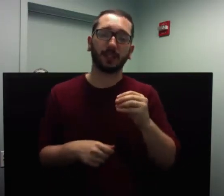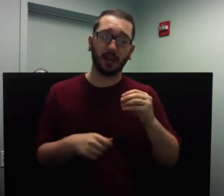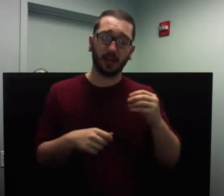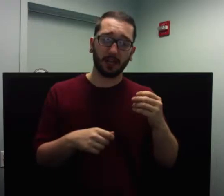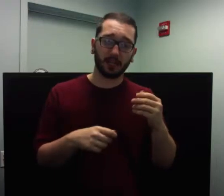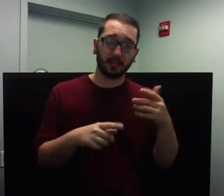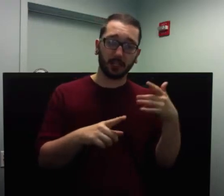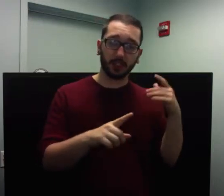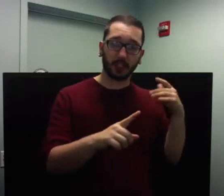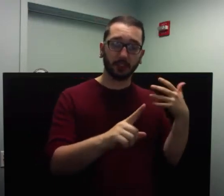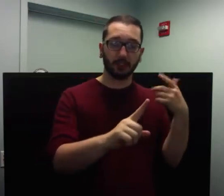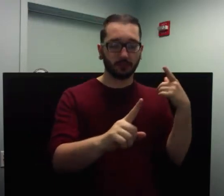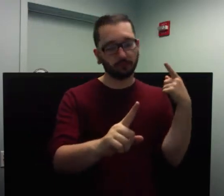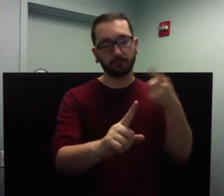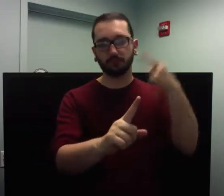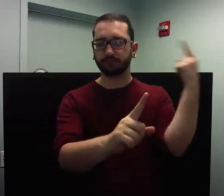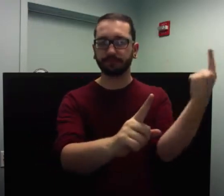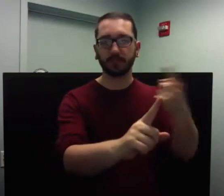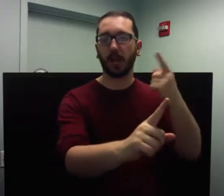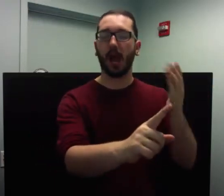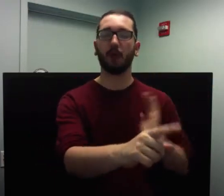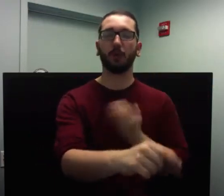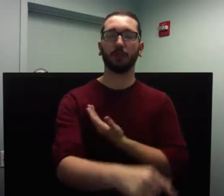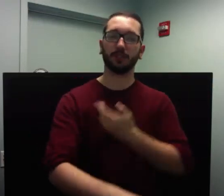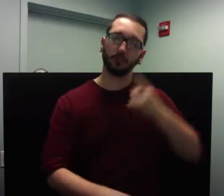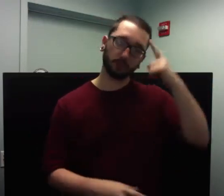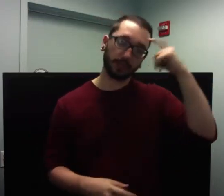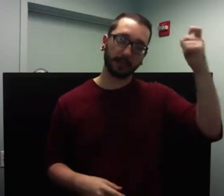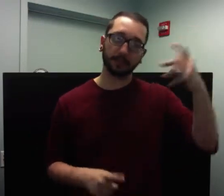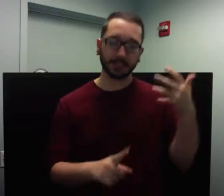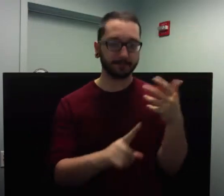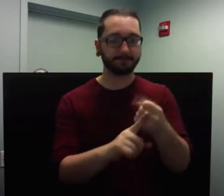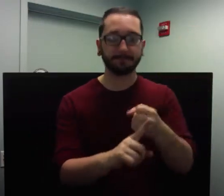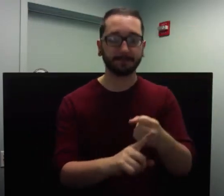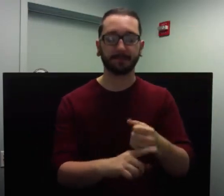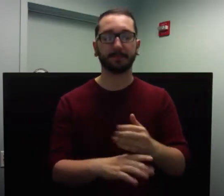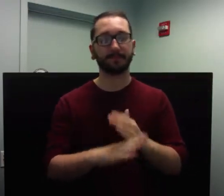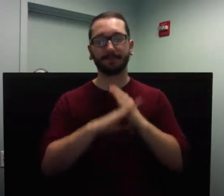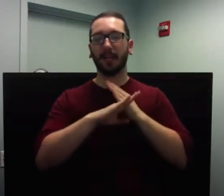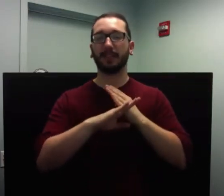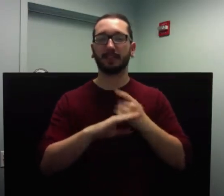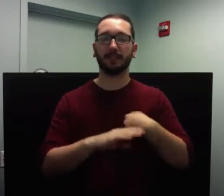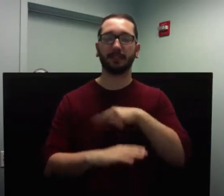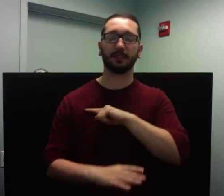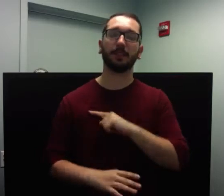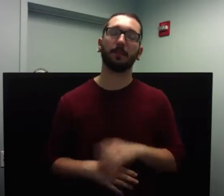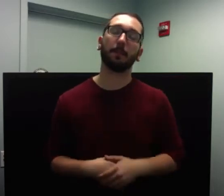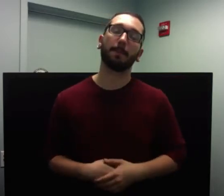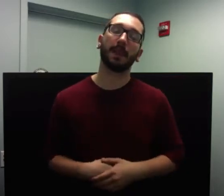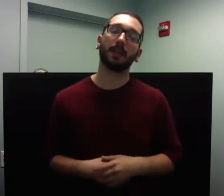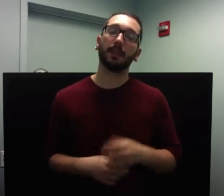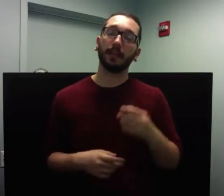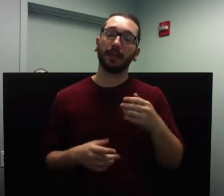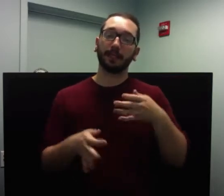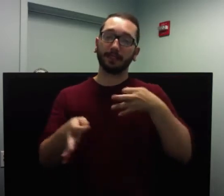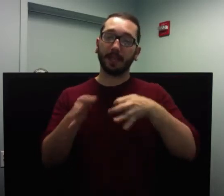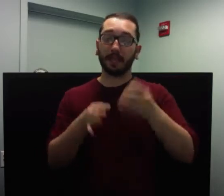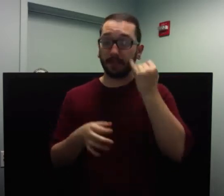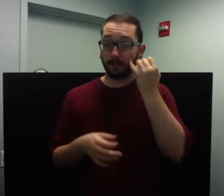alternative? If we could shift our perspective and see fear instead as an ally that's telling